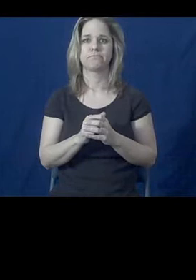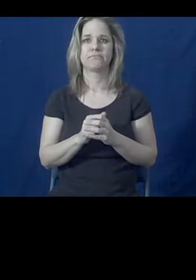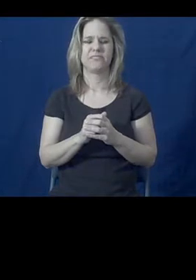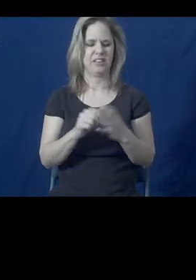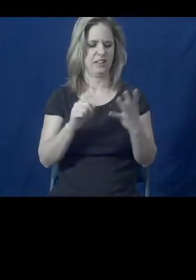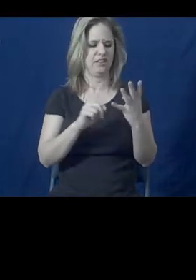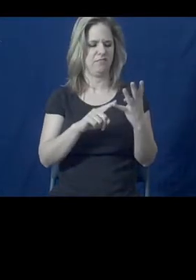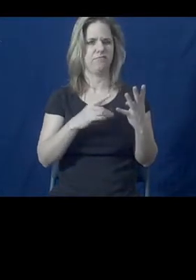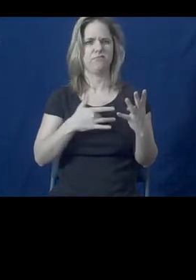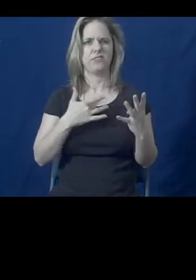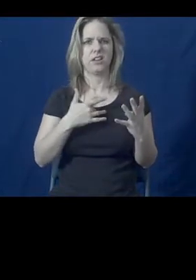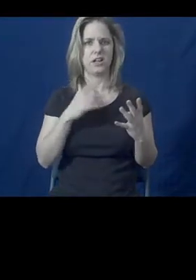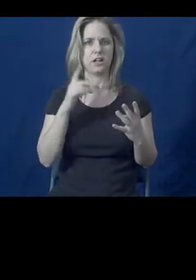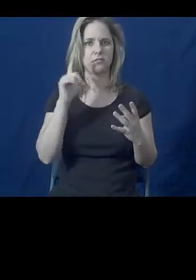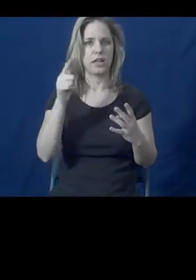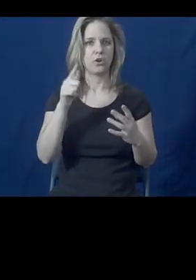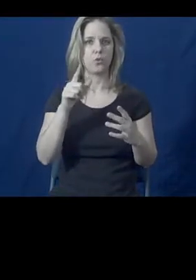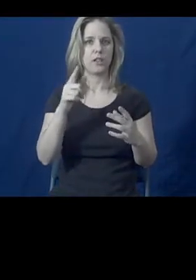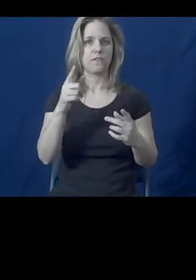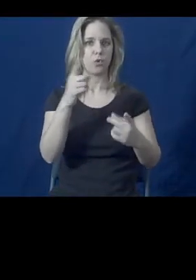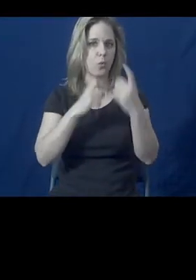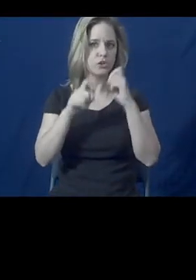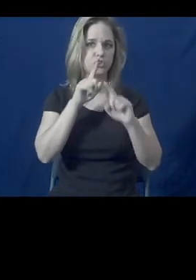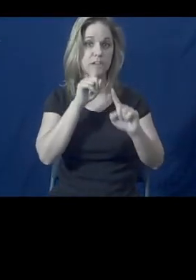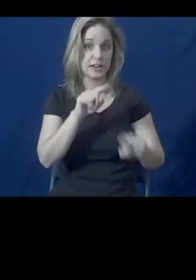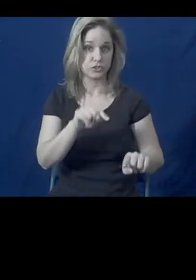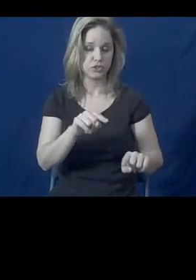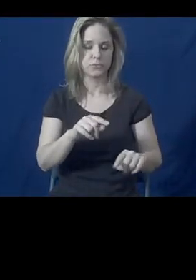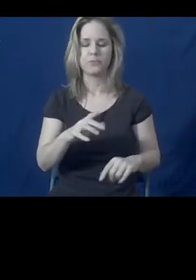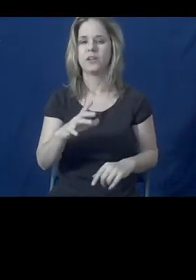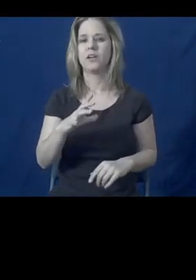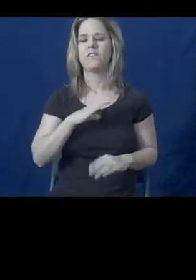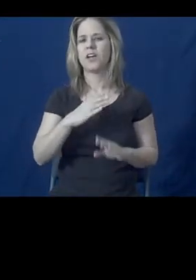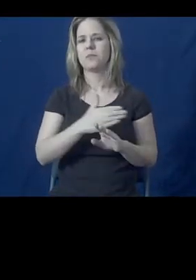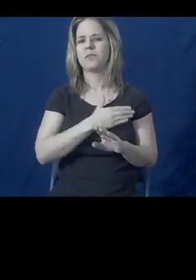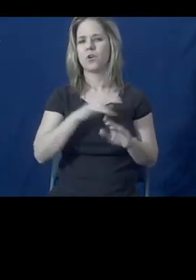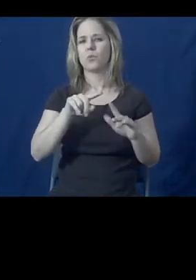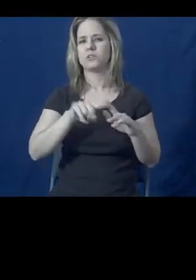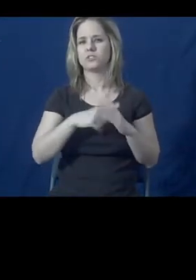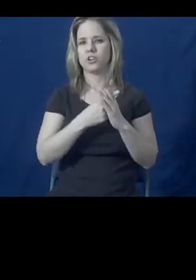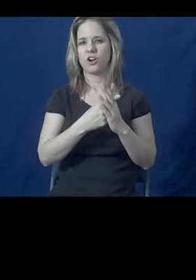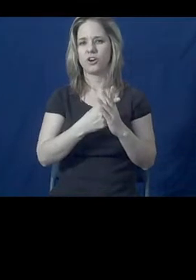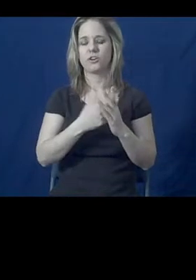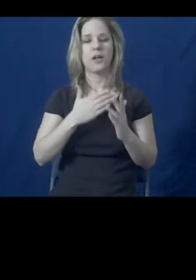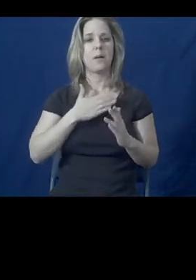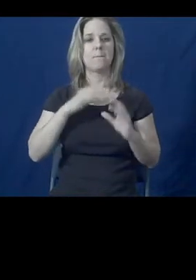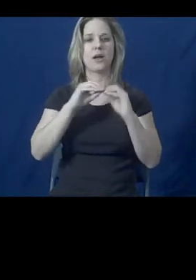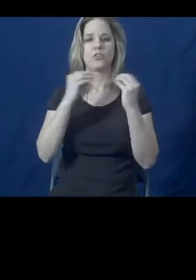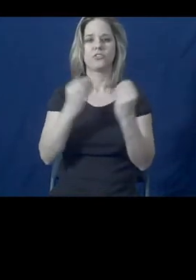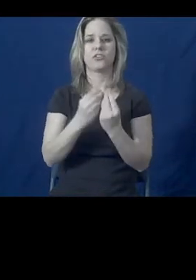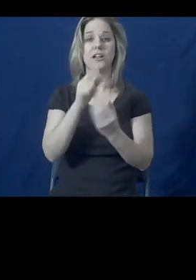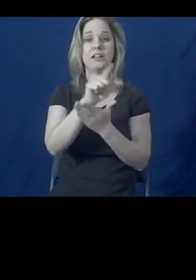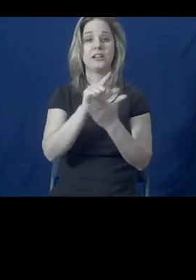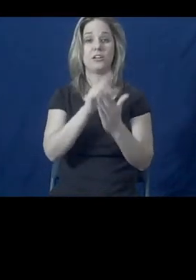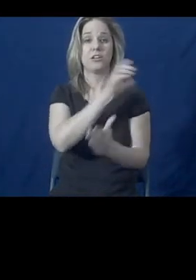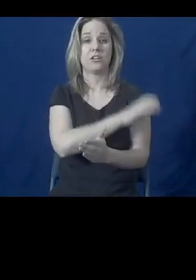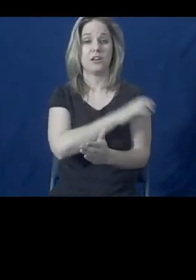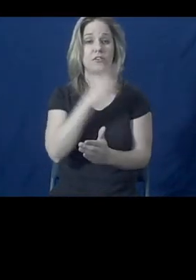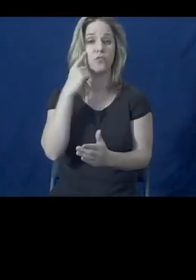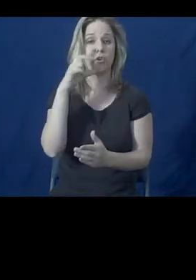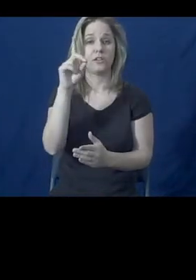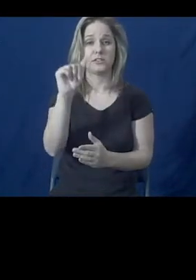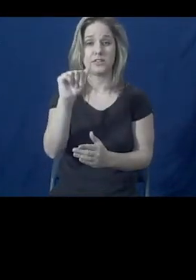And then I think we're going to open it up for questions and answers. So before we go into the slides, my organization, Legal Clinic for the Disabled,